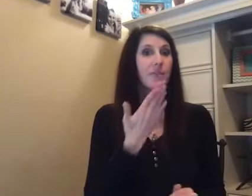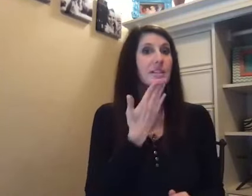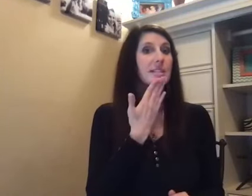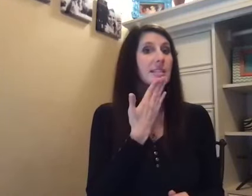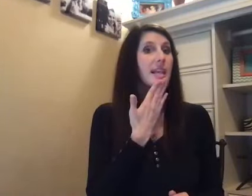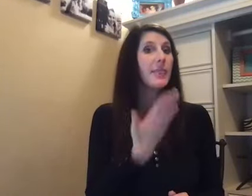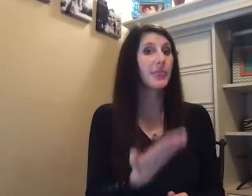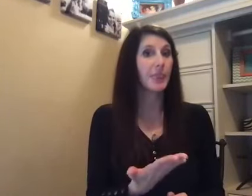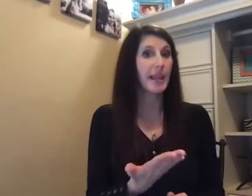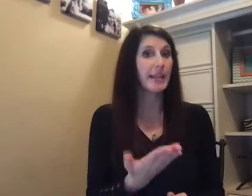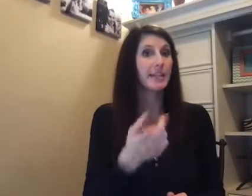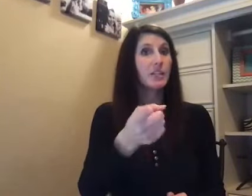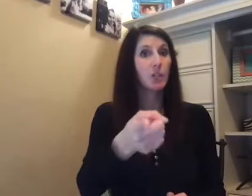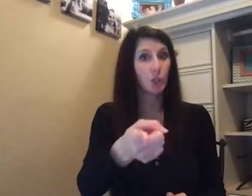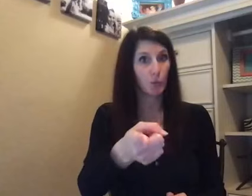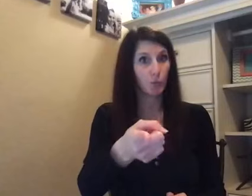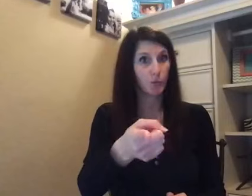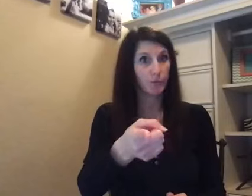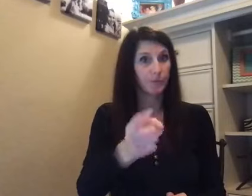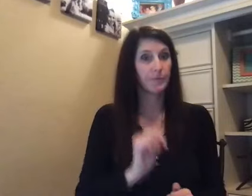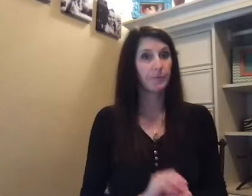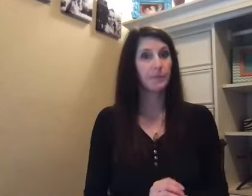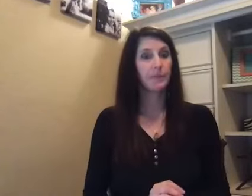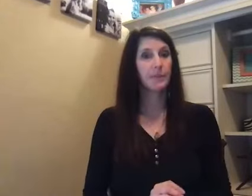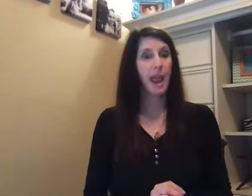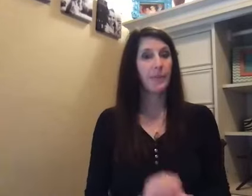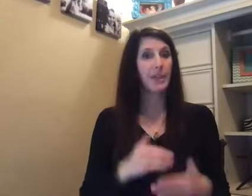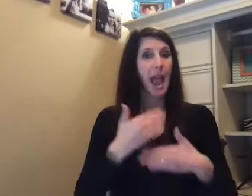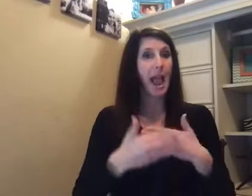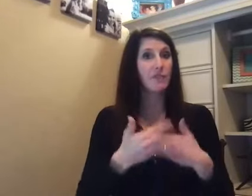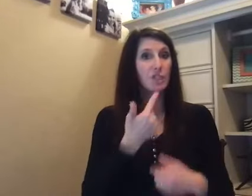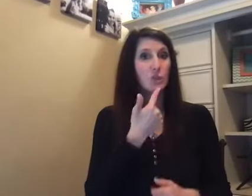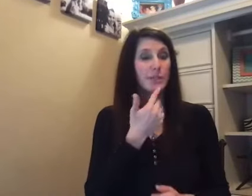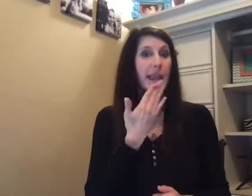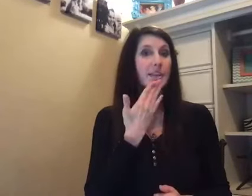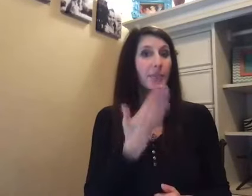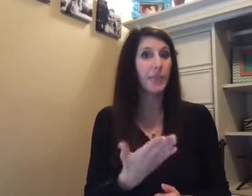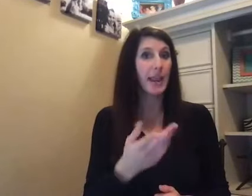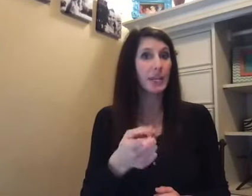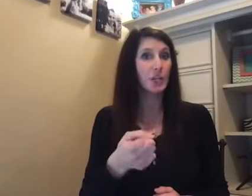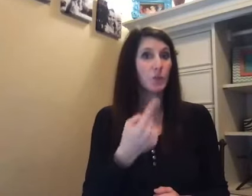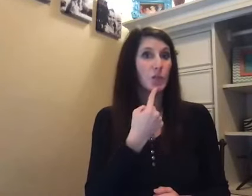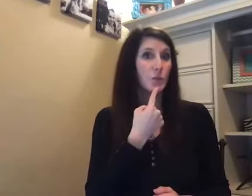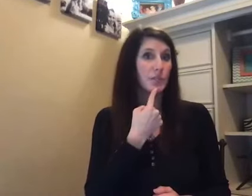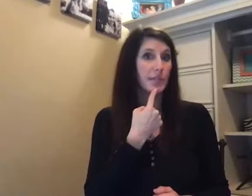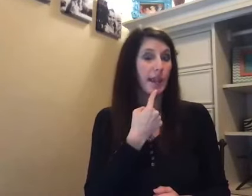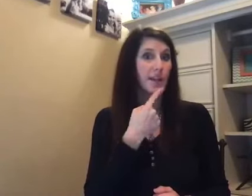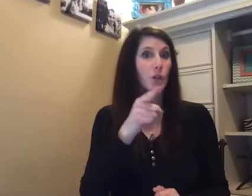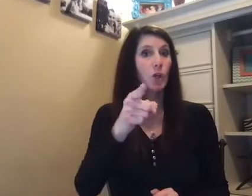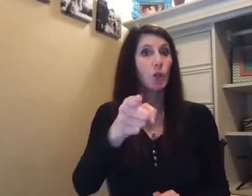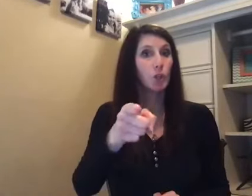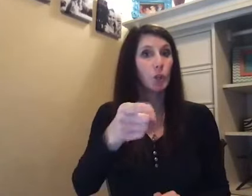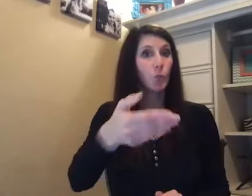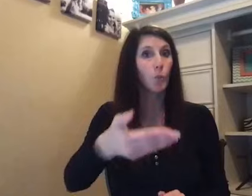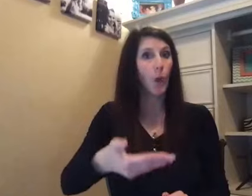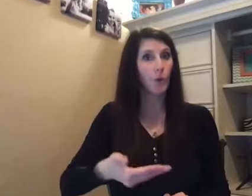please, thank you, and they actually say, thank you, you say, you're welcome,